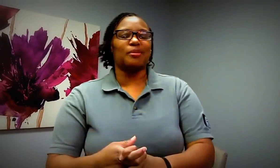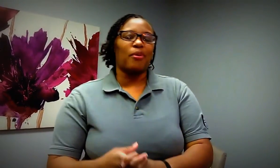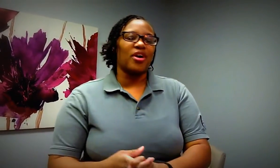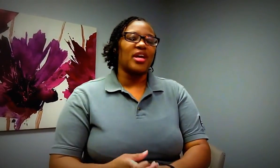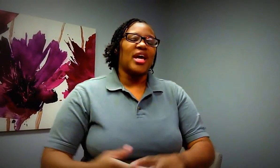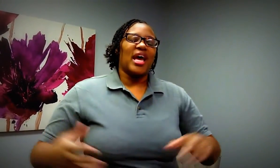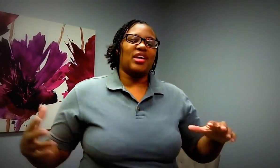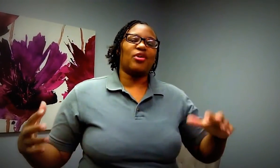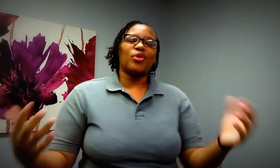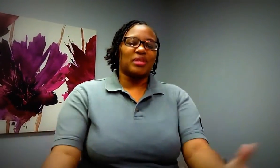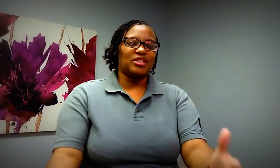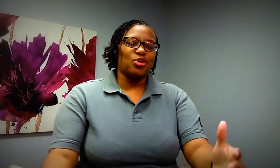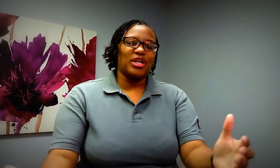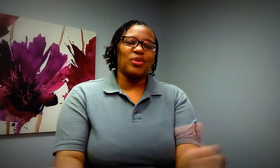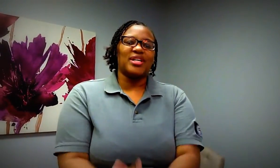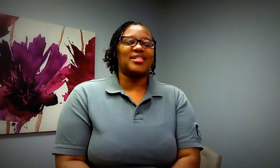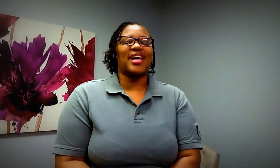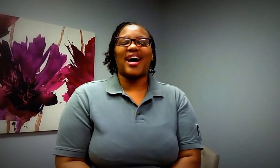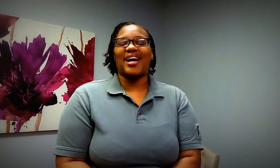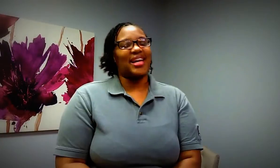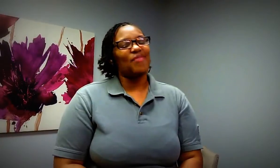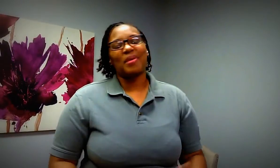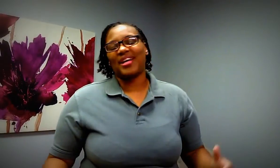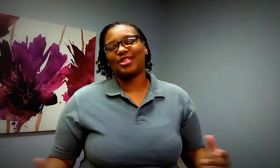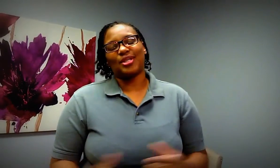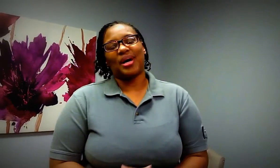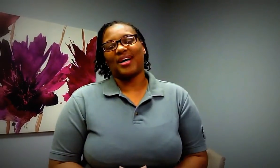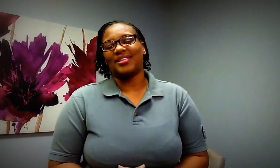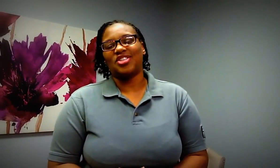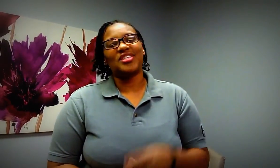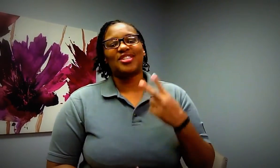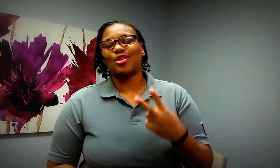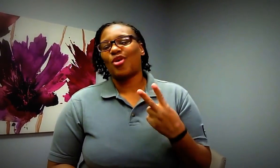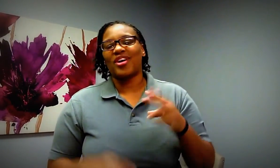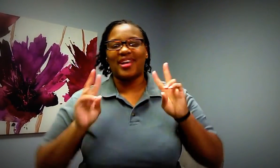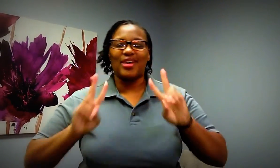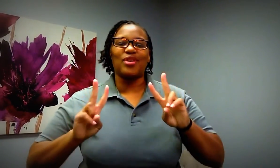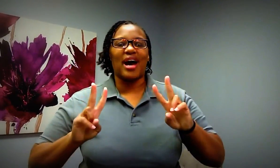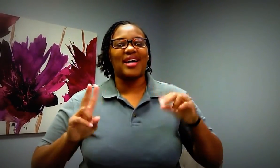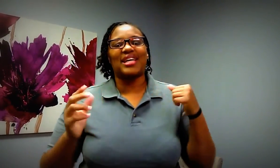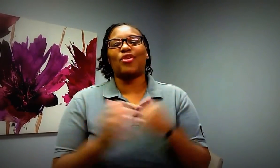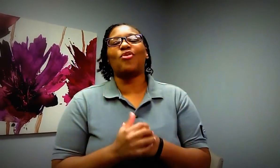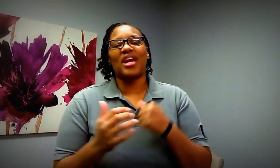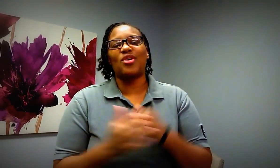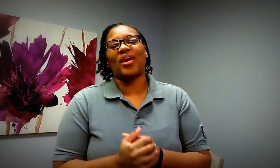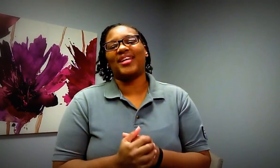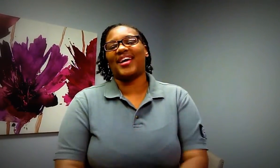support and your group that's joined with us uh and everybody else too uh jesus is lord i love you guys have a great great day